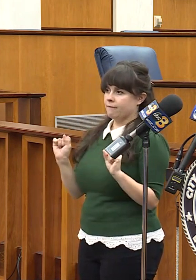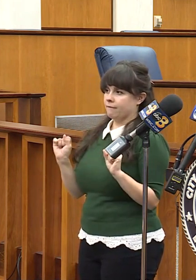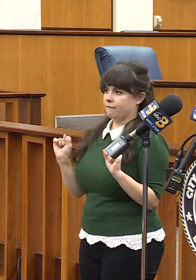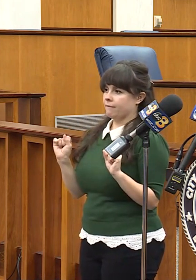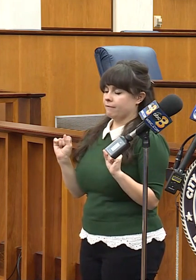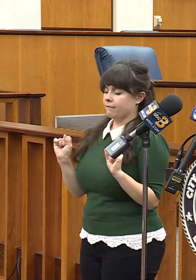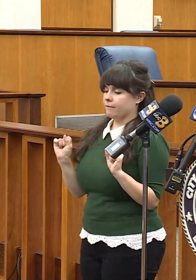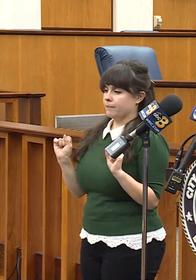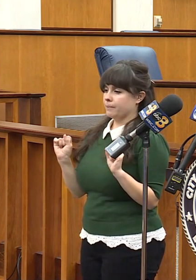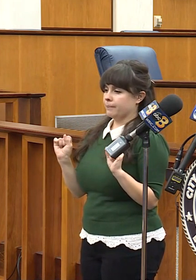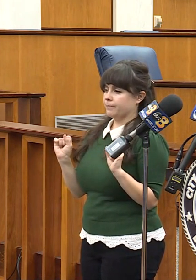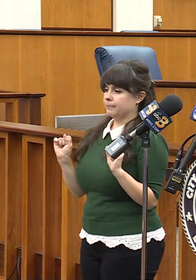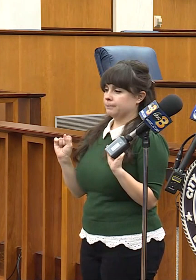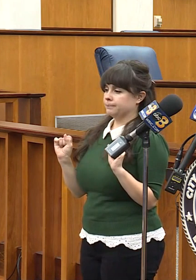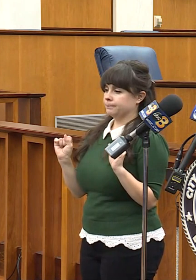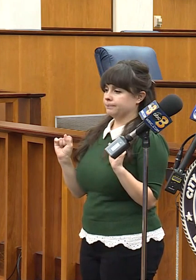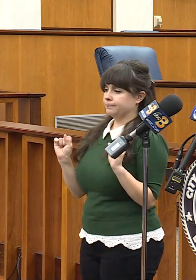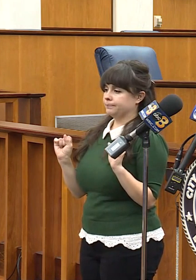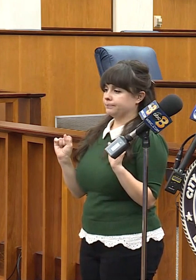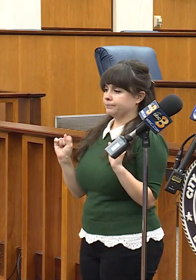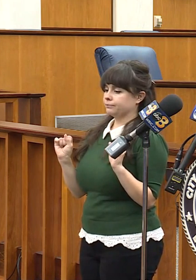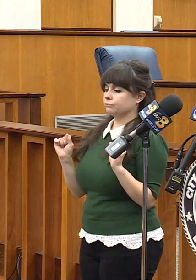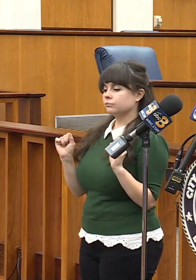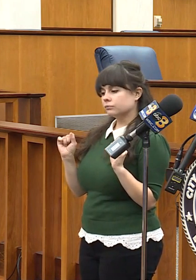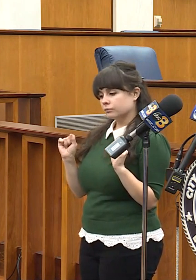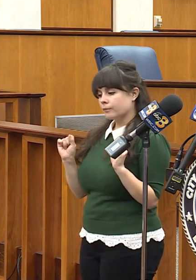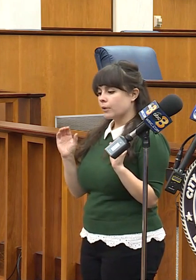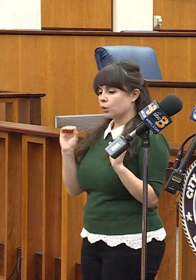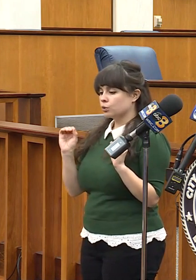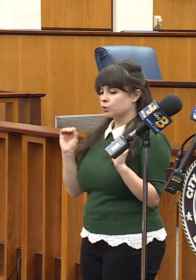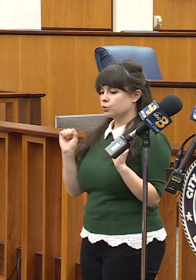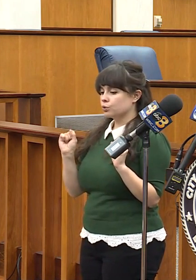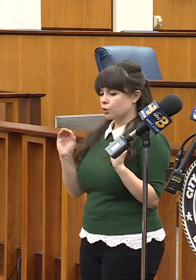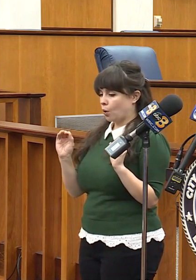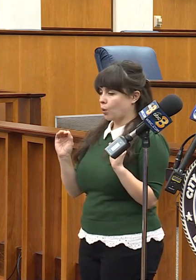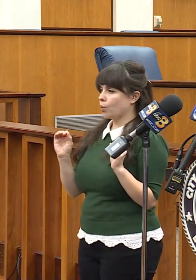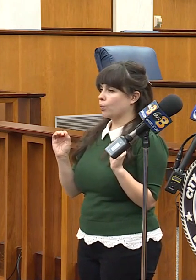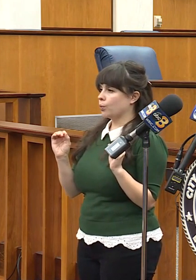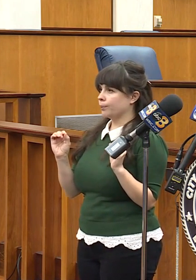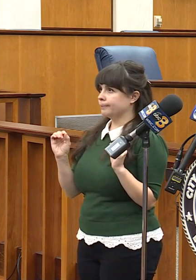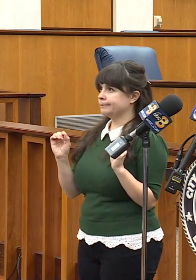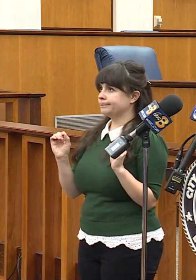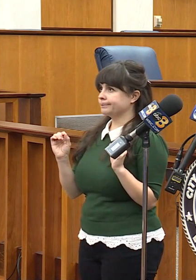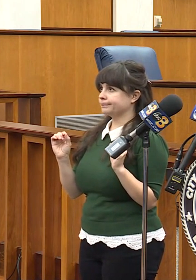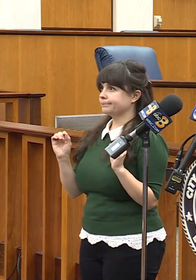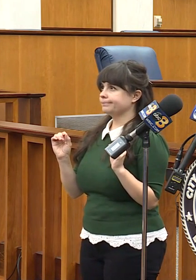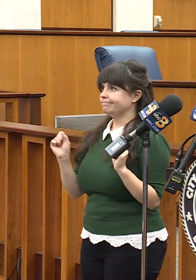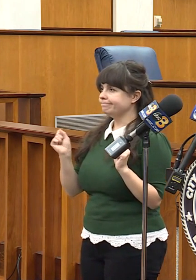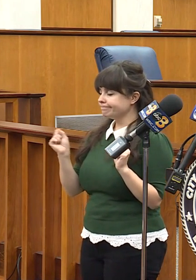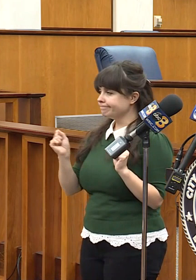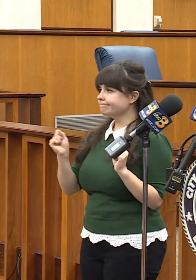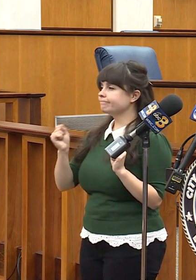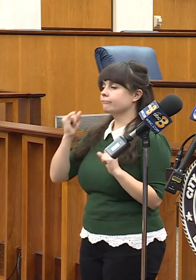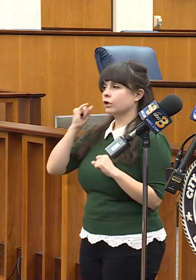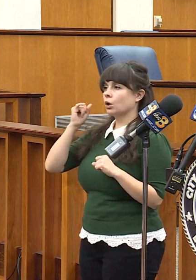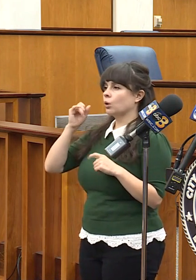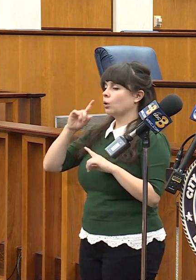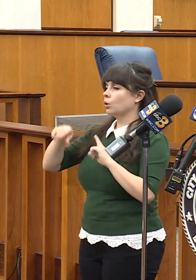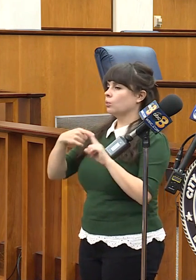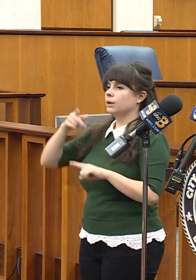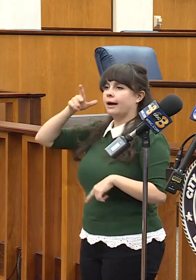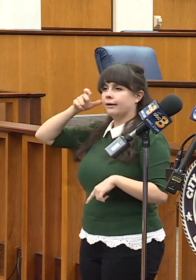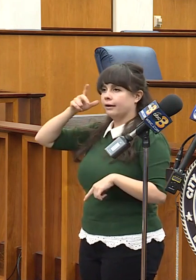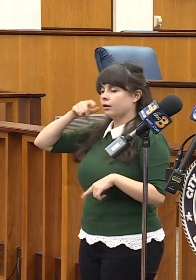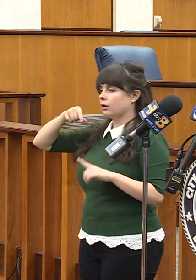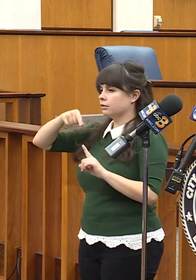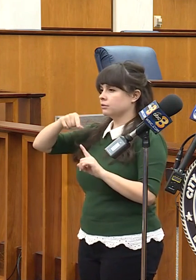And so, yes, when I hear of these stories or when I reach out